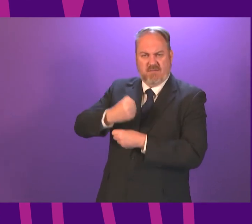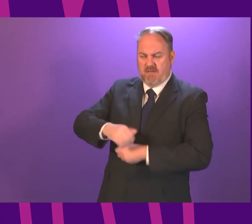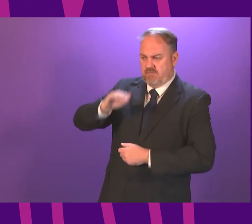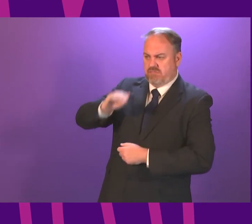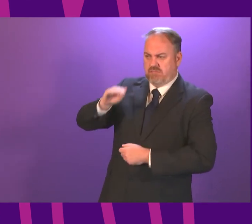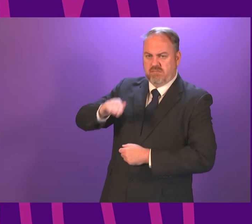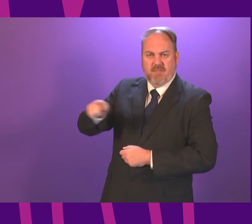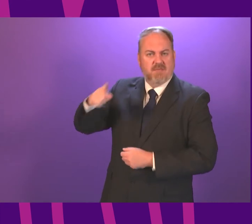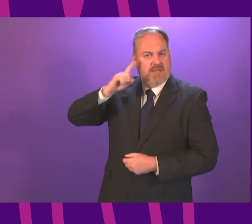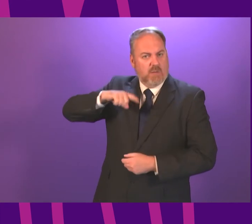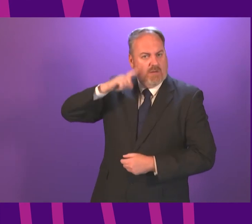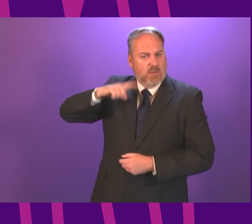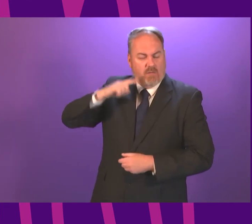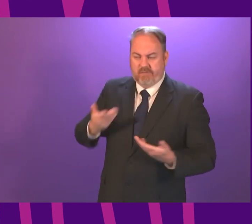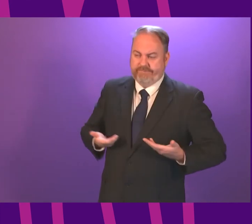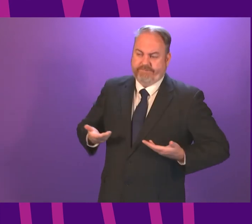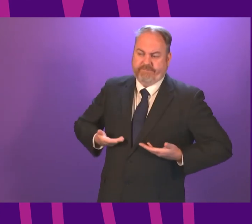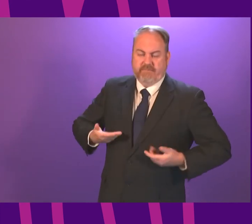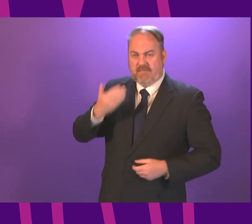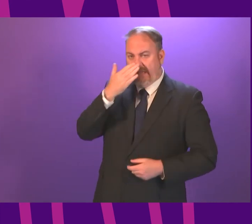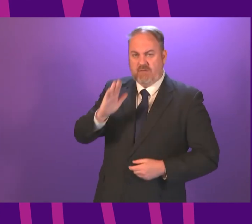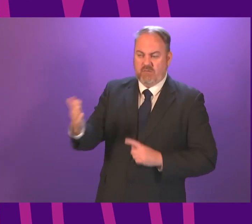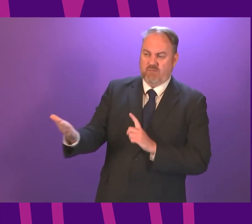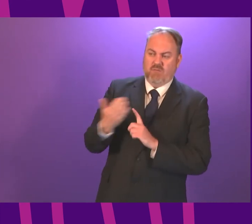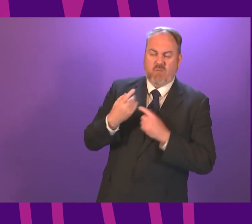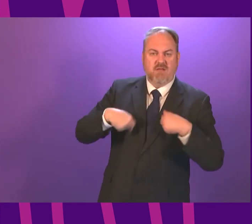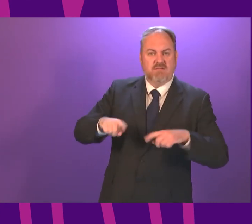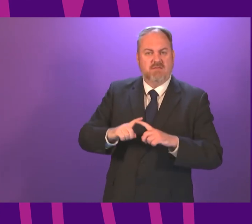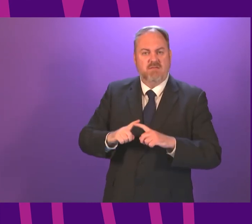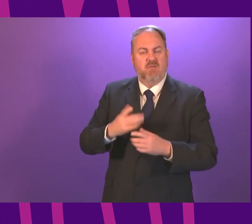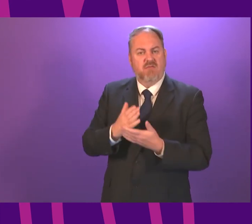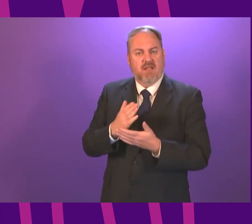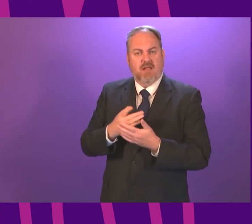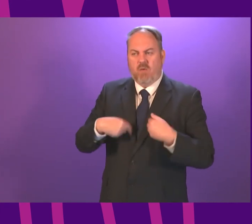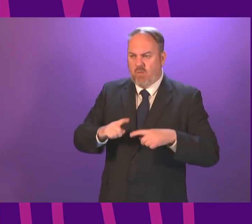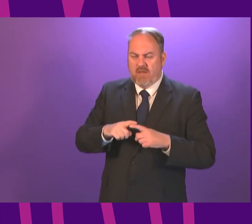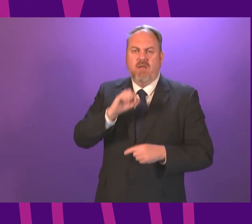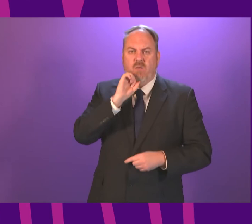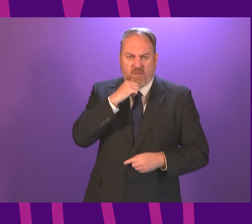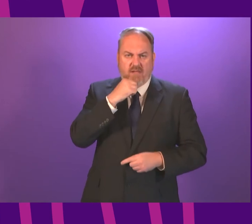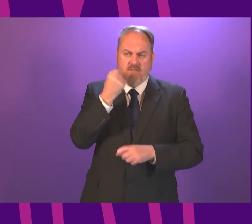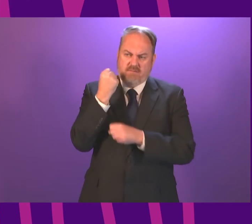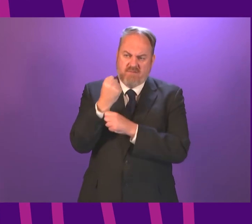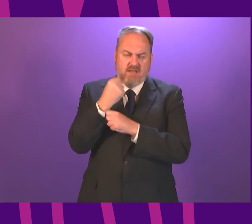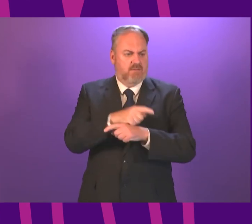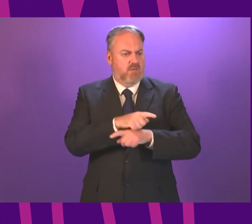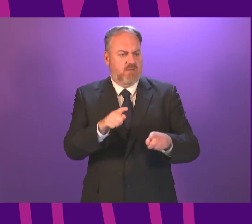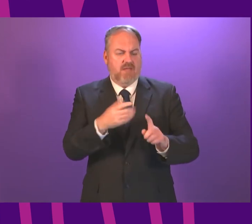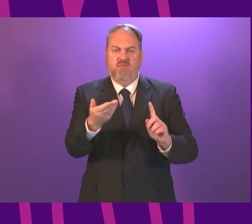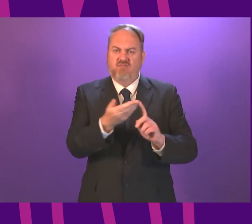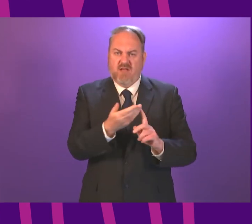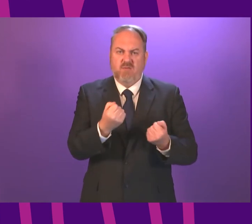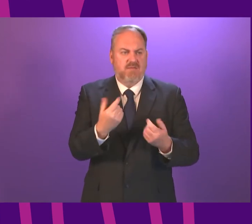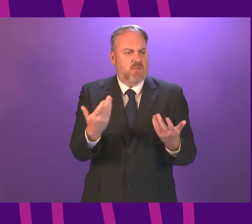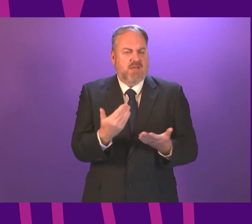but we will continue to raise those. The provision of accommodation for anyone is an important right, but